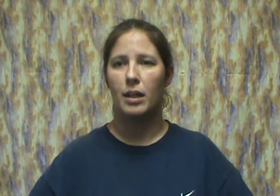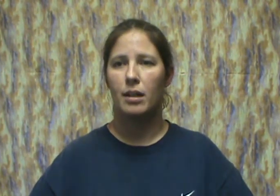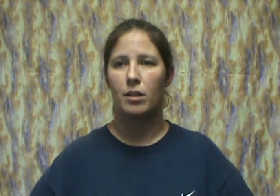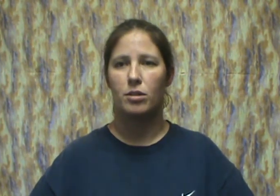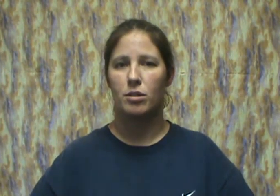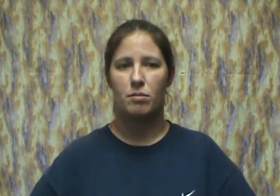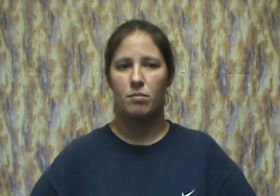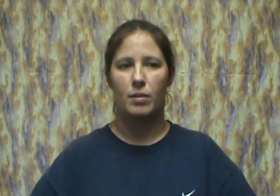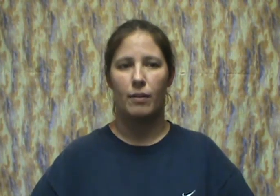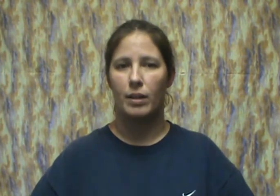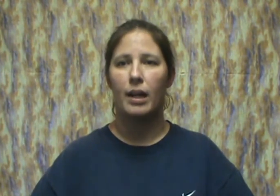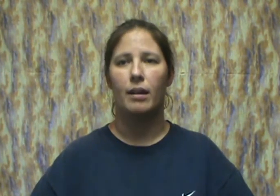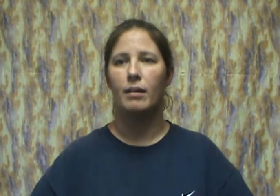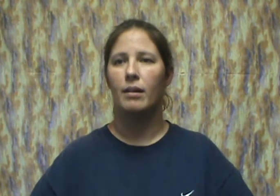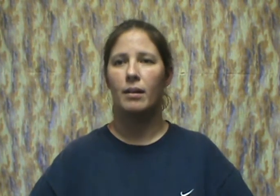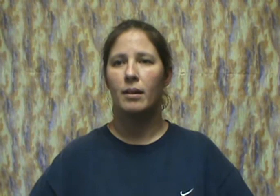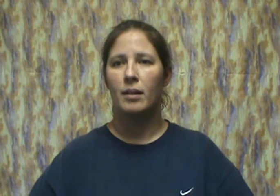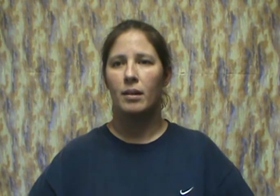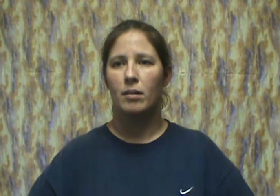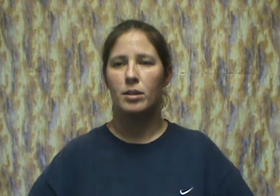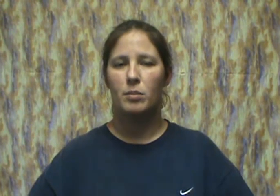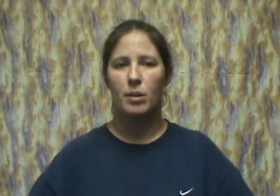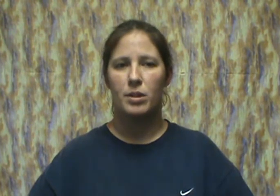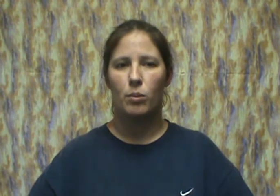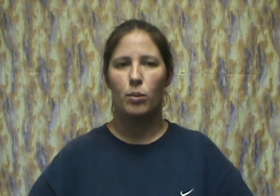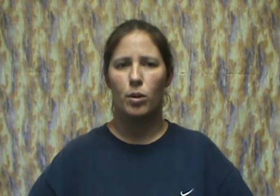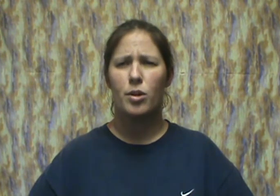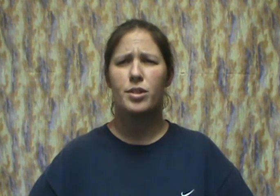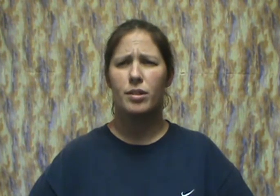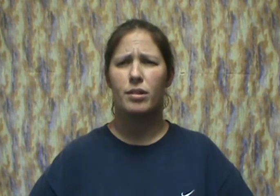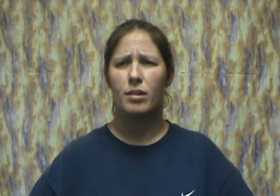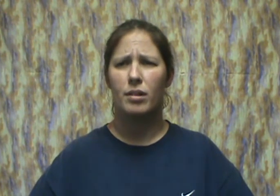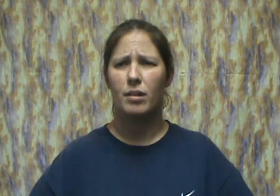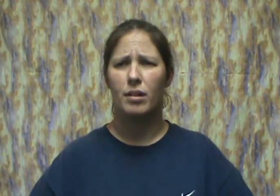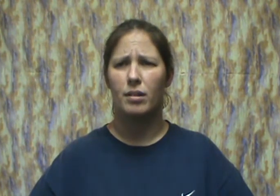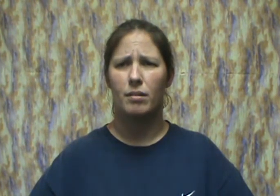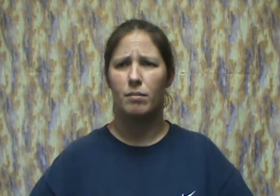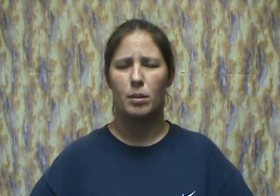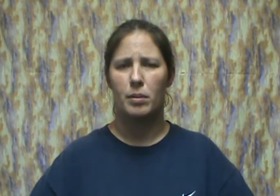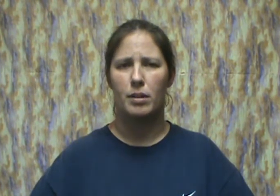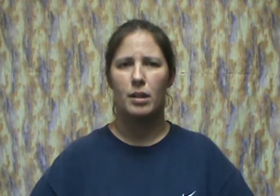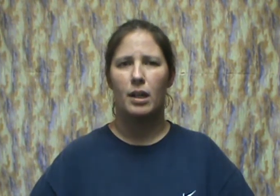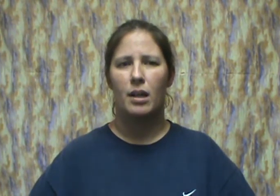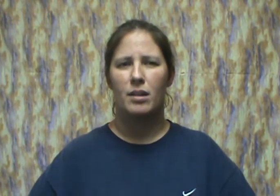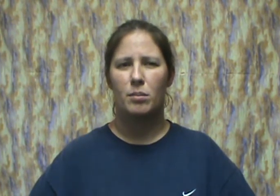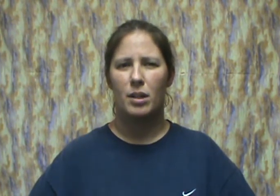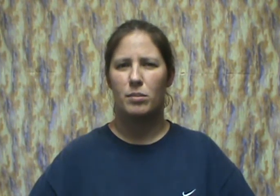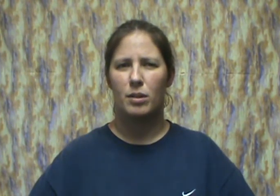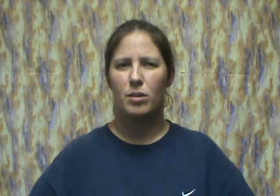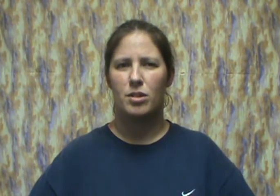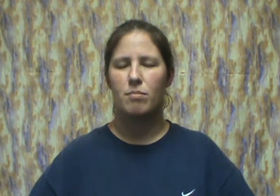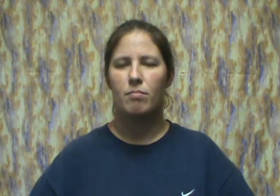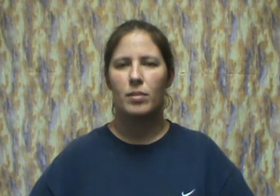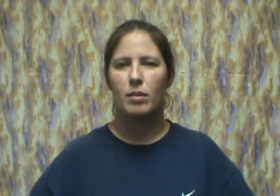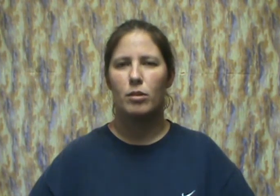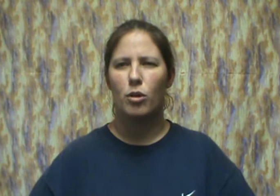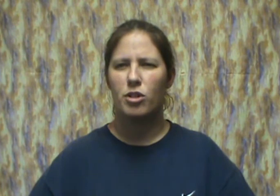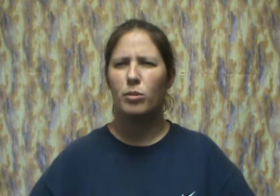My headaches just every day. Sometimes they were worse, but sometimes they were just noticeable.